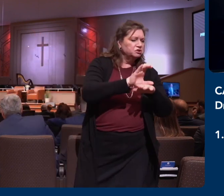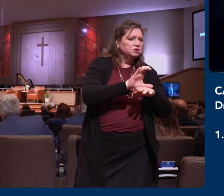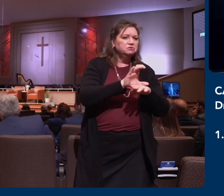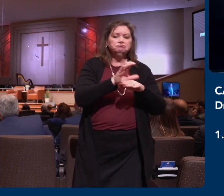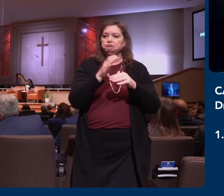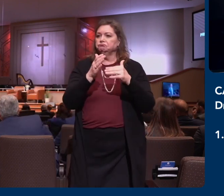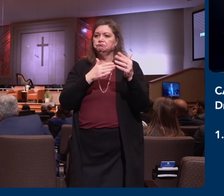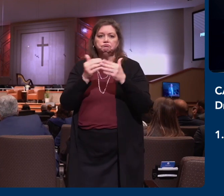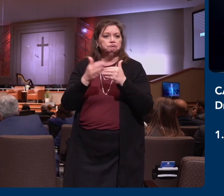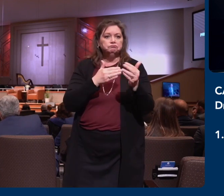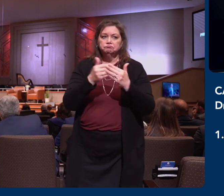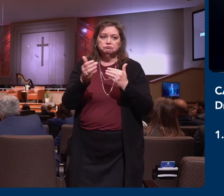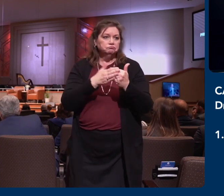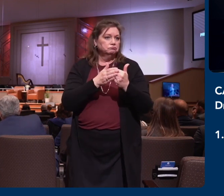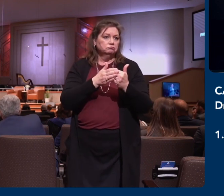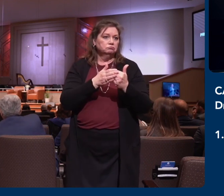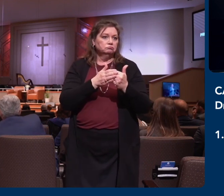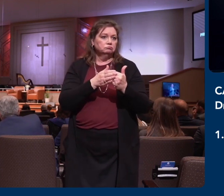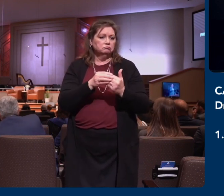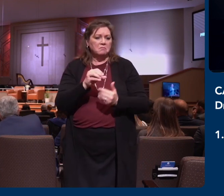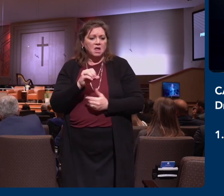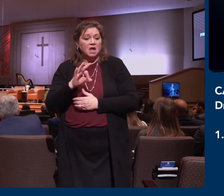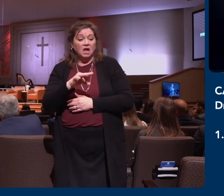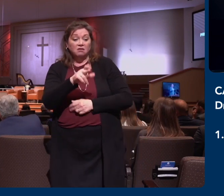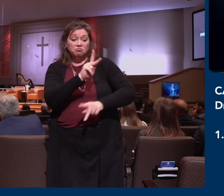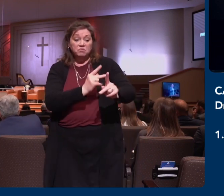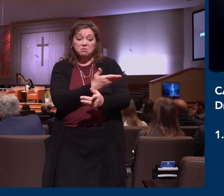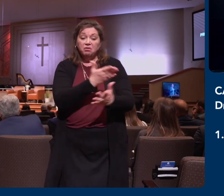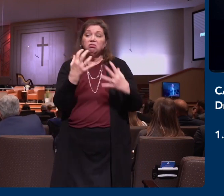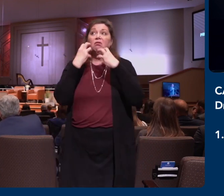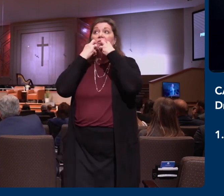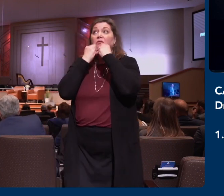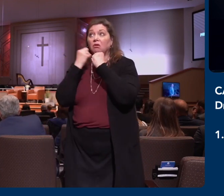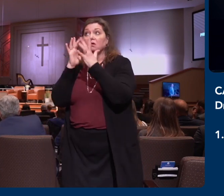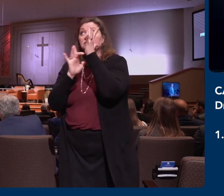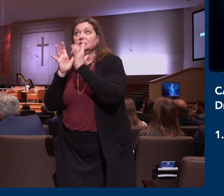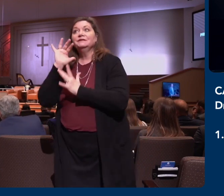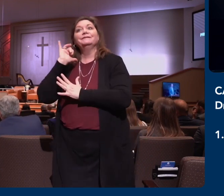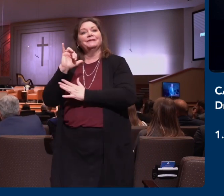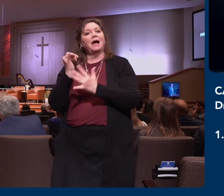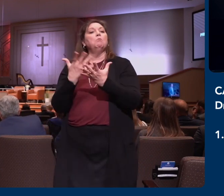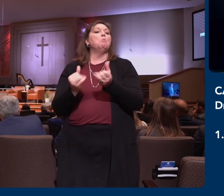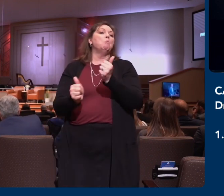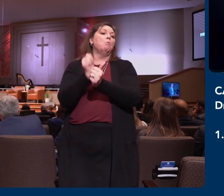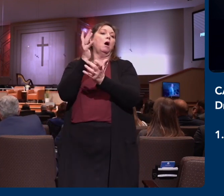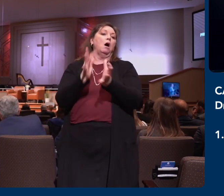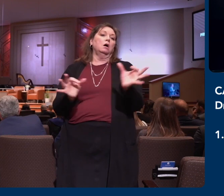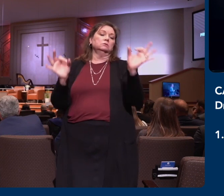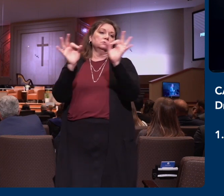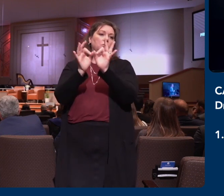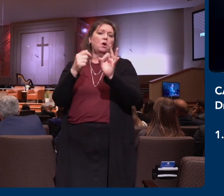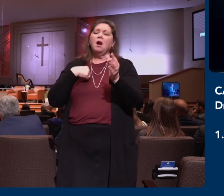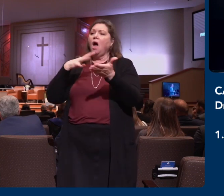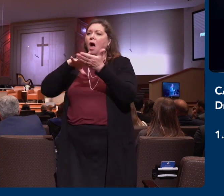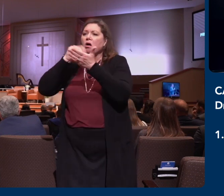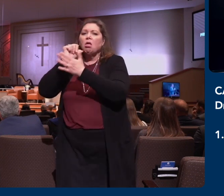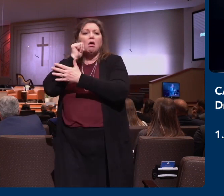but it's about the people. And I learned on a daily basis to give thanks.